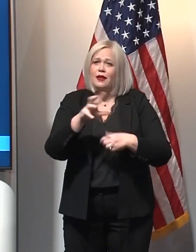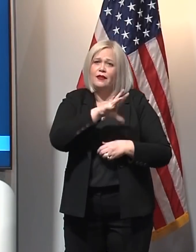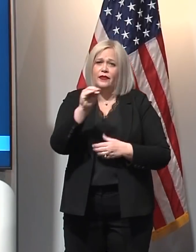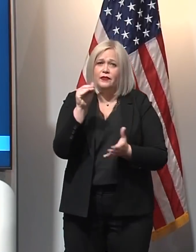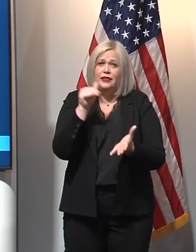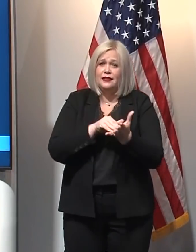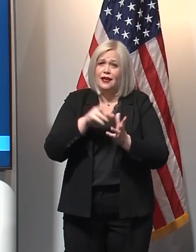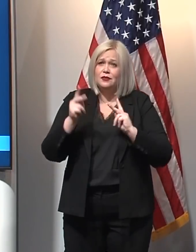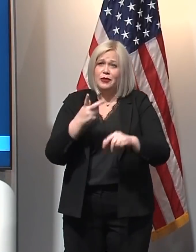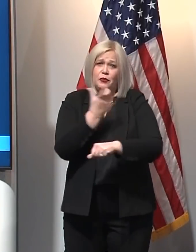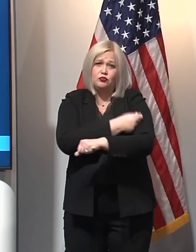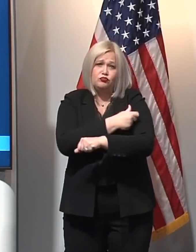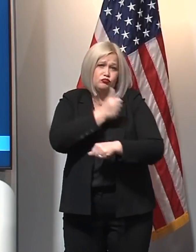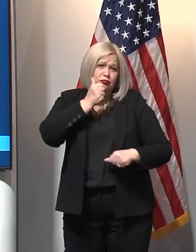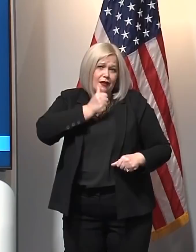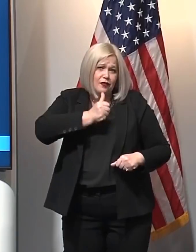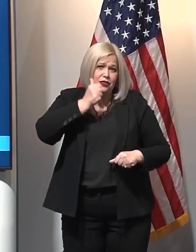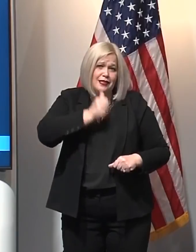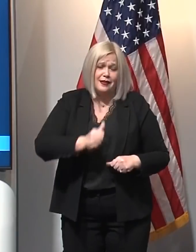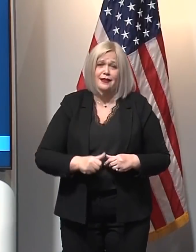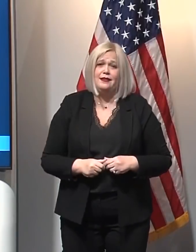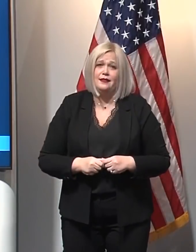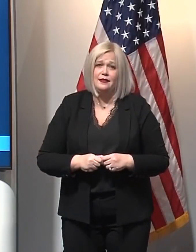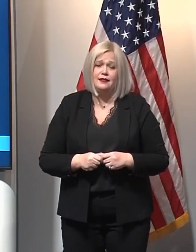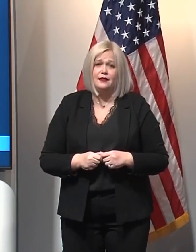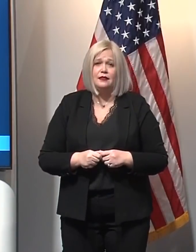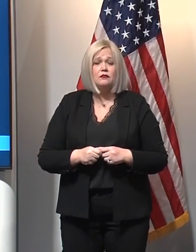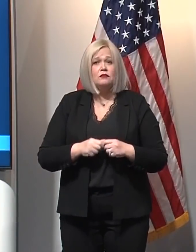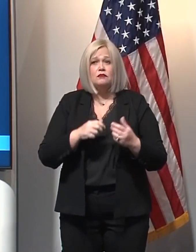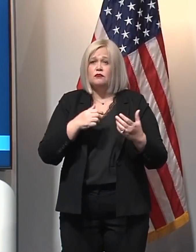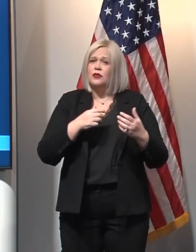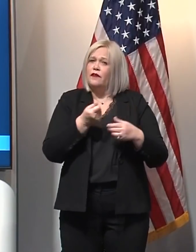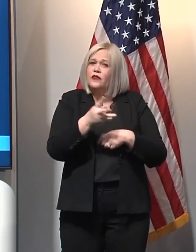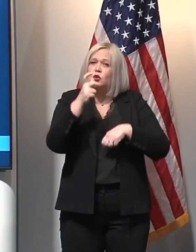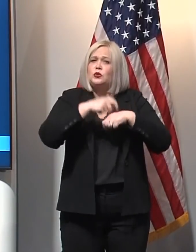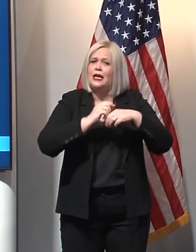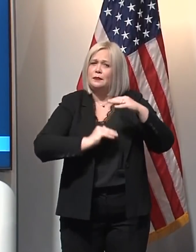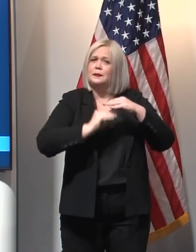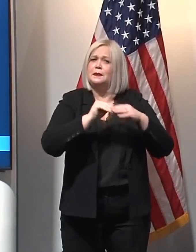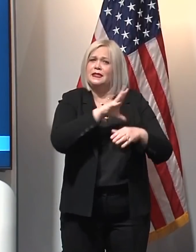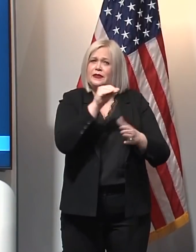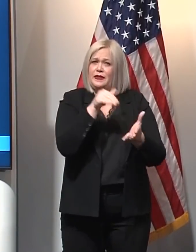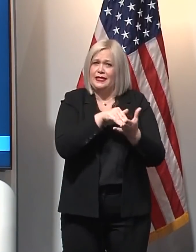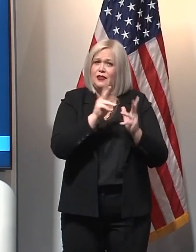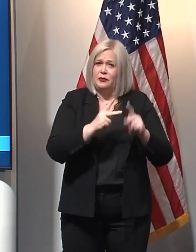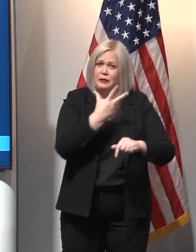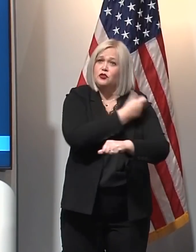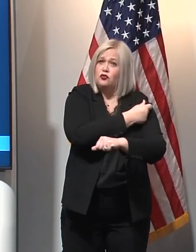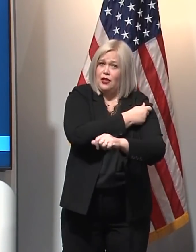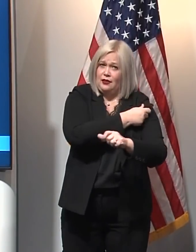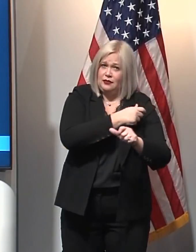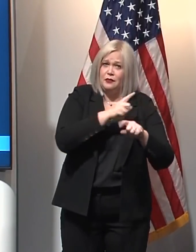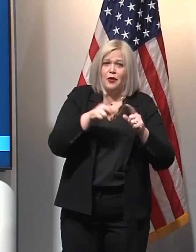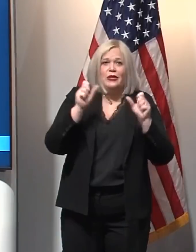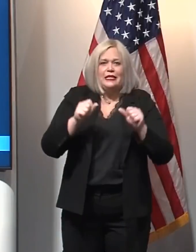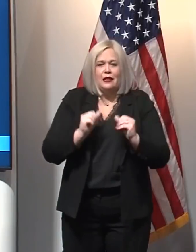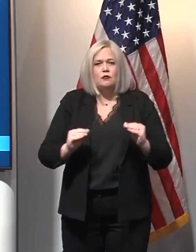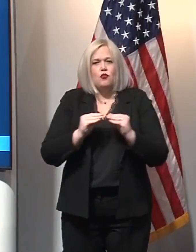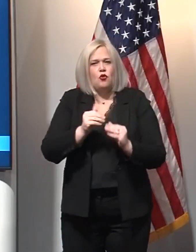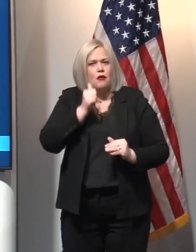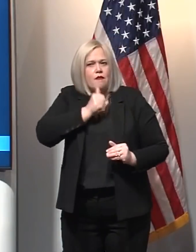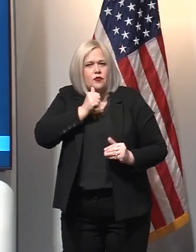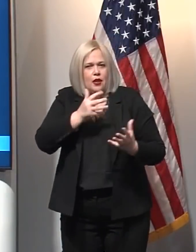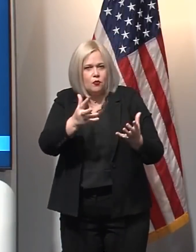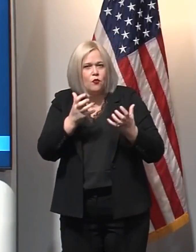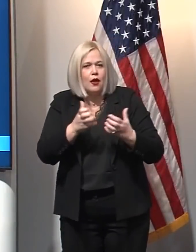in arms per day, every day. We have hit that number a few times. We are capable of this and even more, but we